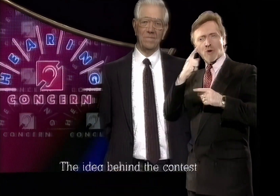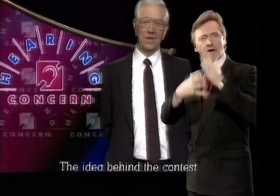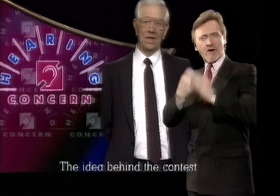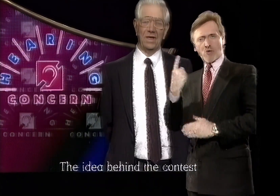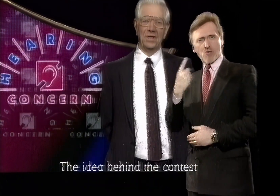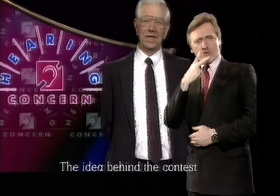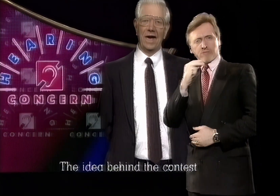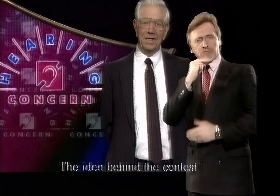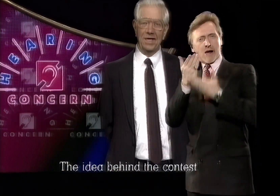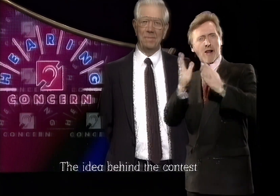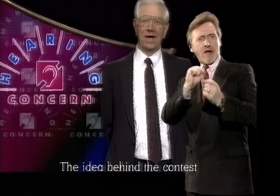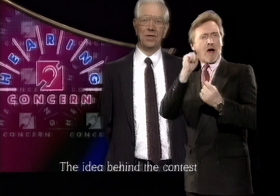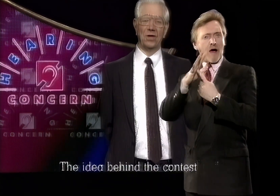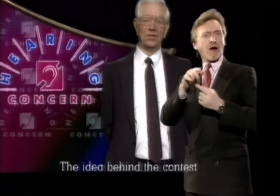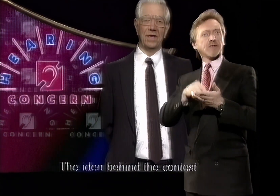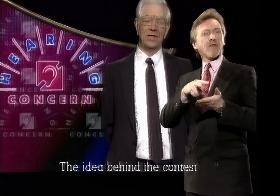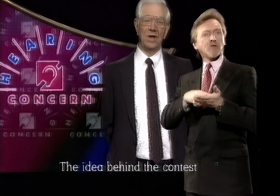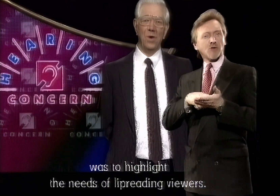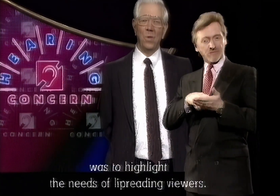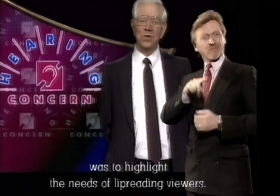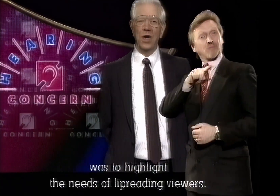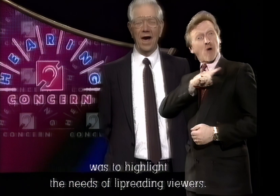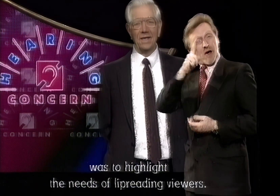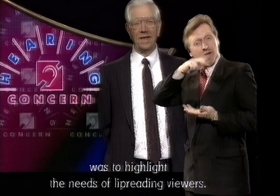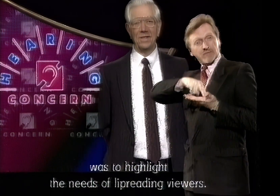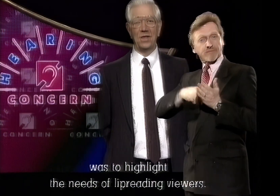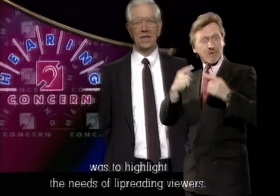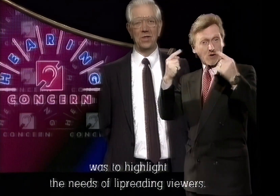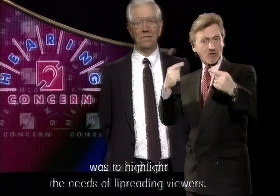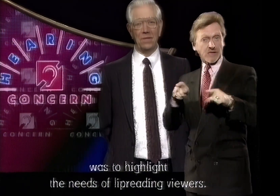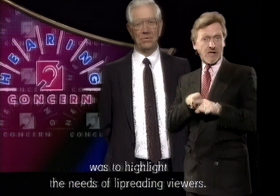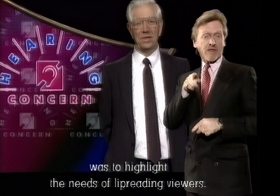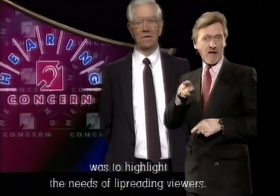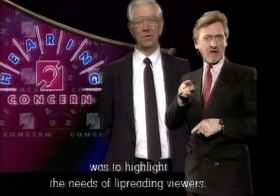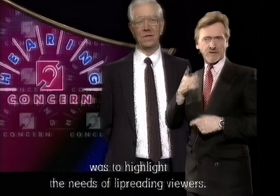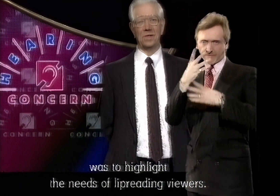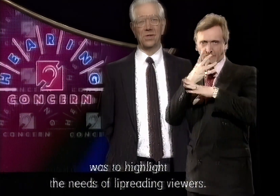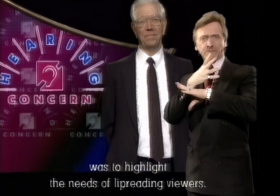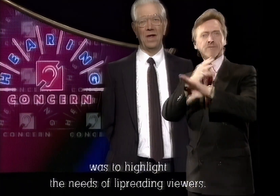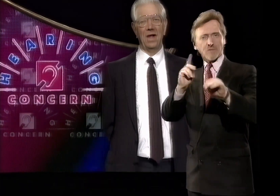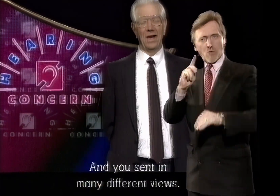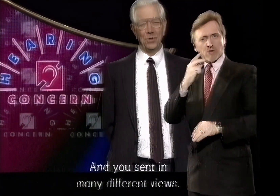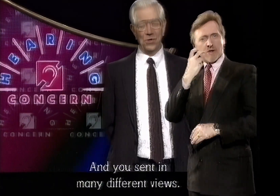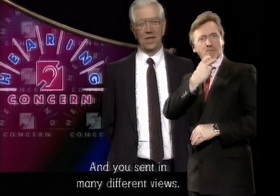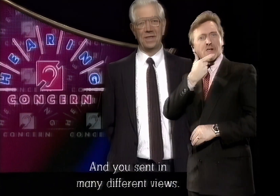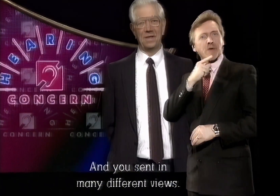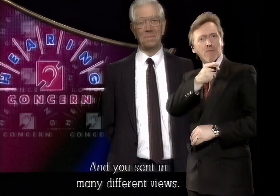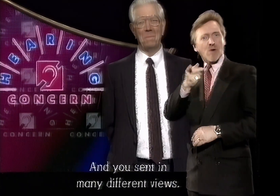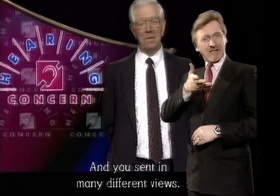The idea behind the contest was to highlight the needs of lip-reading viewers, and you sent in many